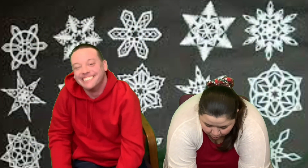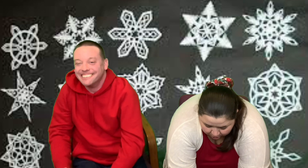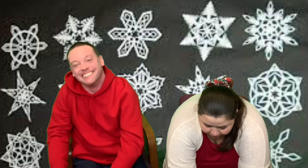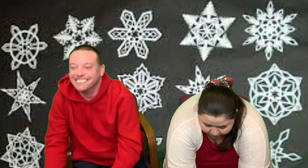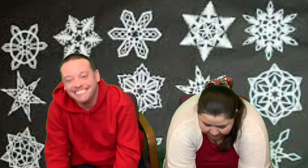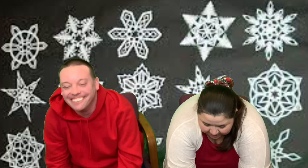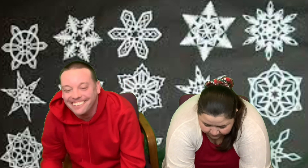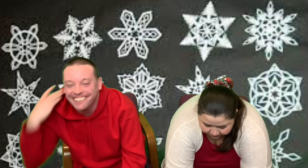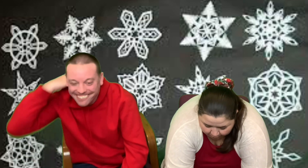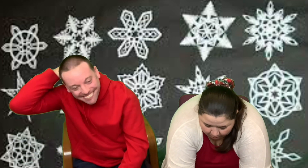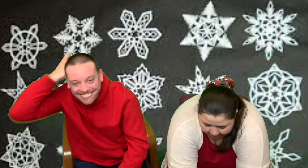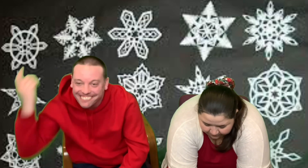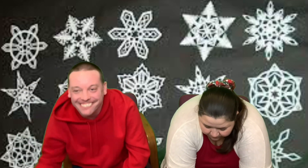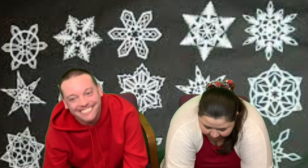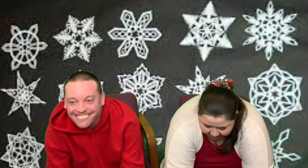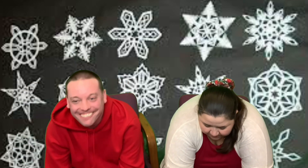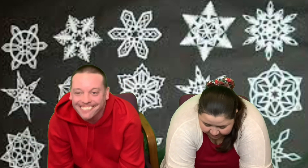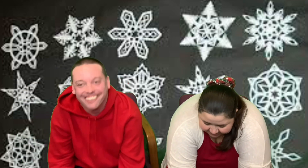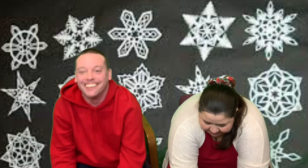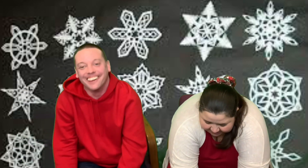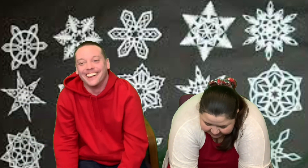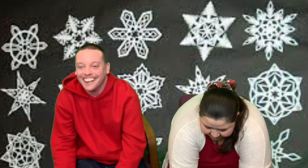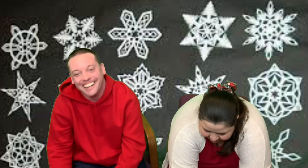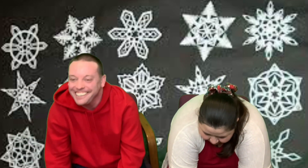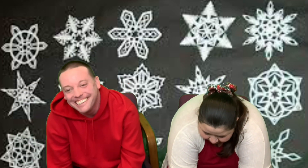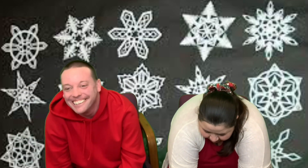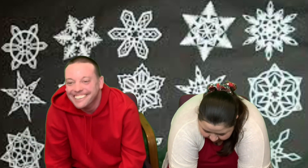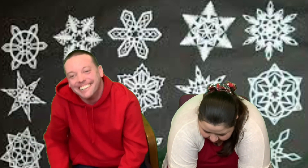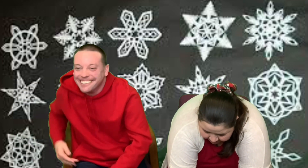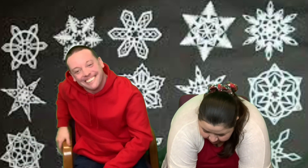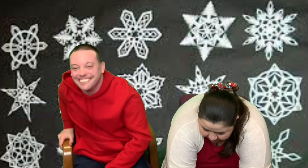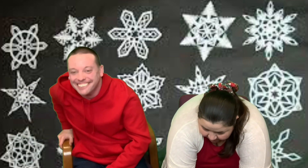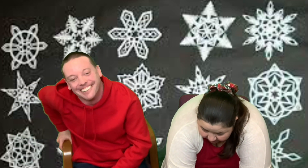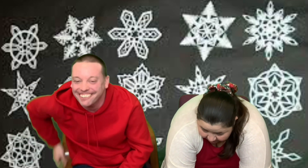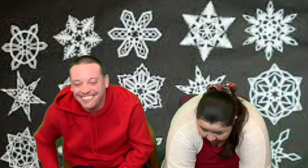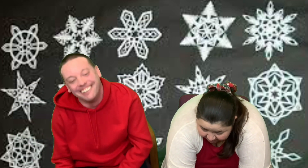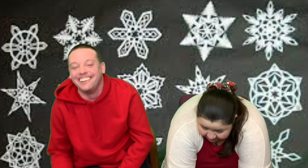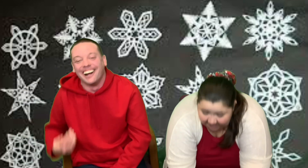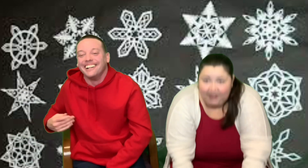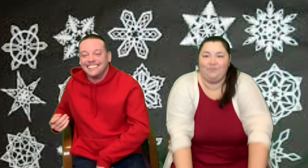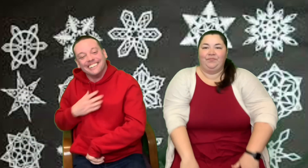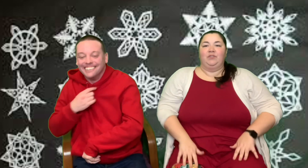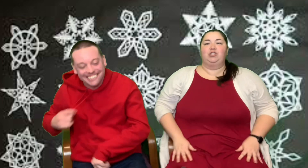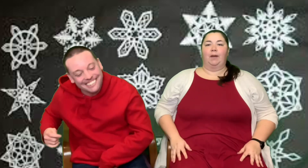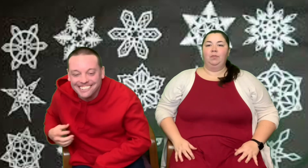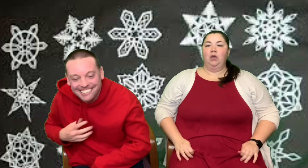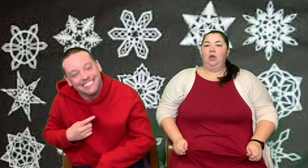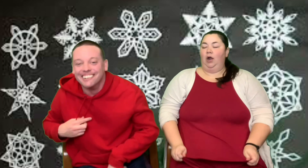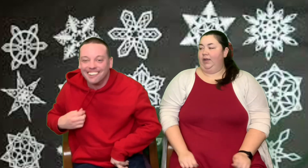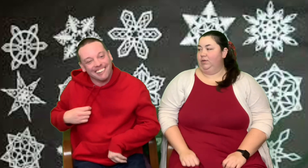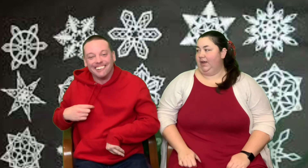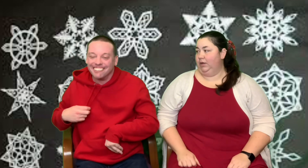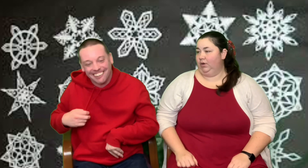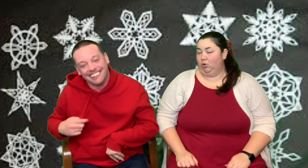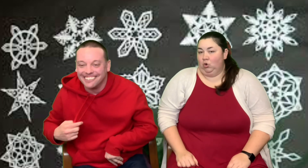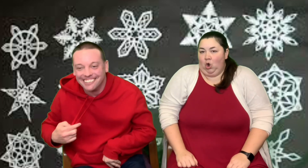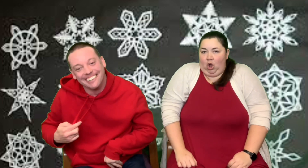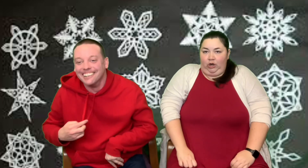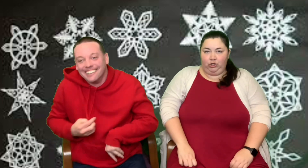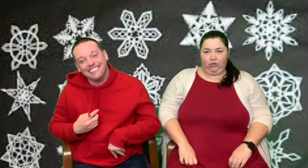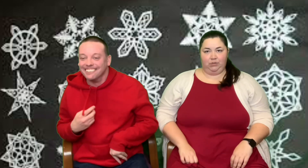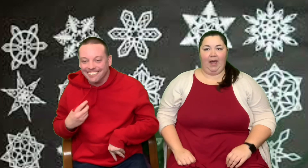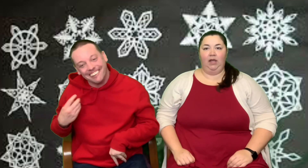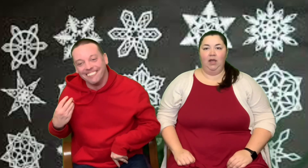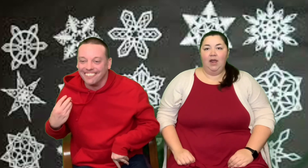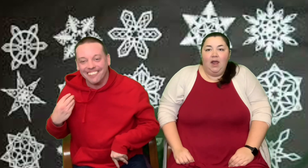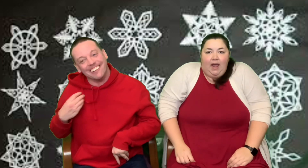two, three, four, five, six, seven, eight, nine, ten. Good job. Alright, you ready? Roll